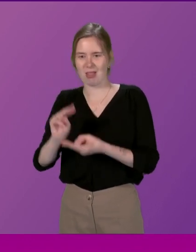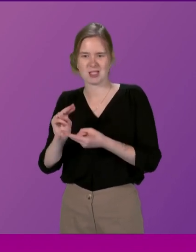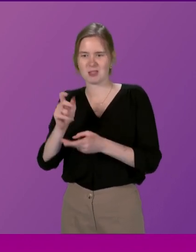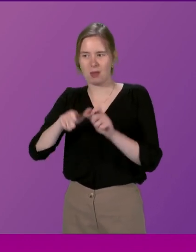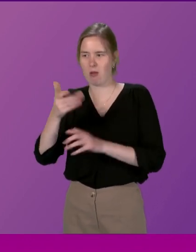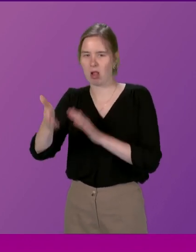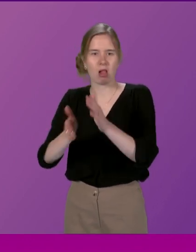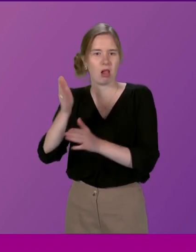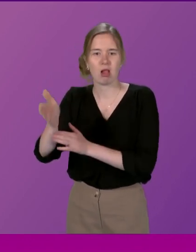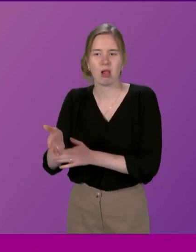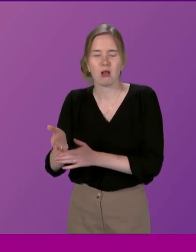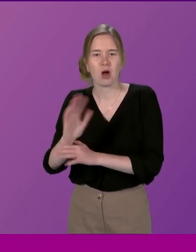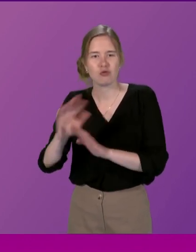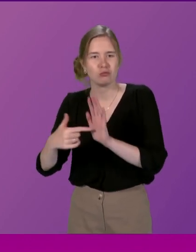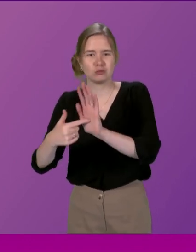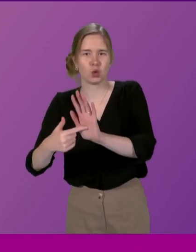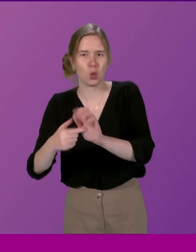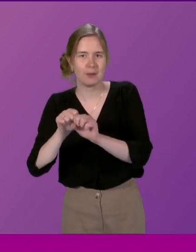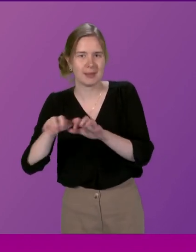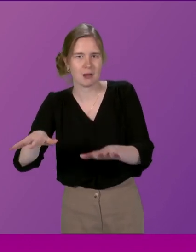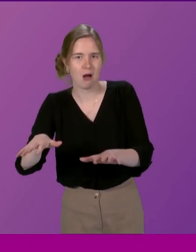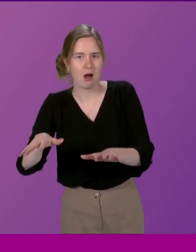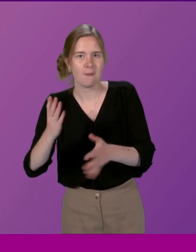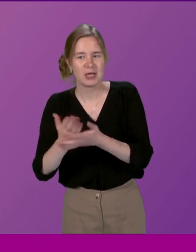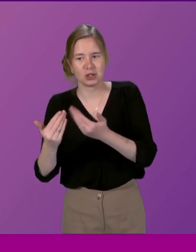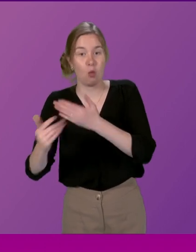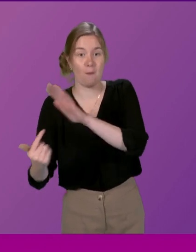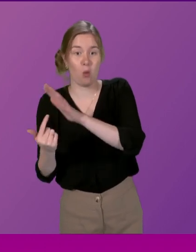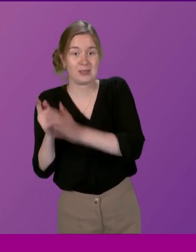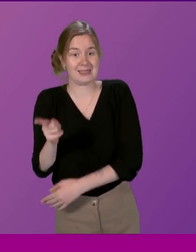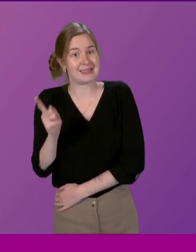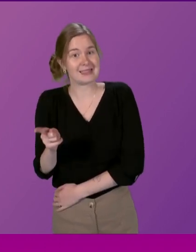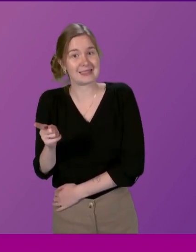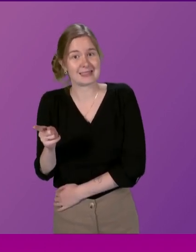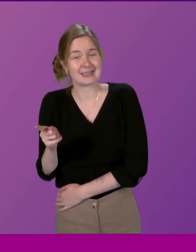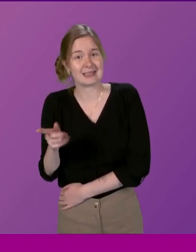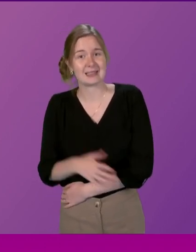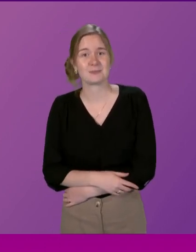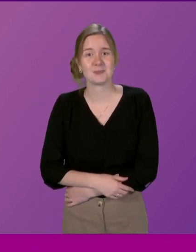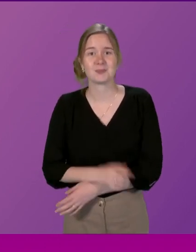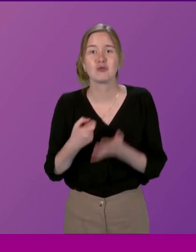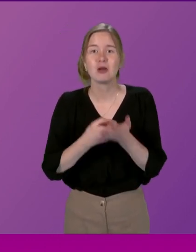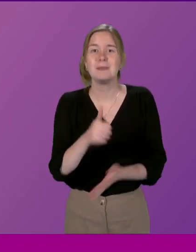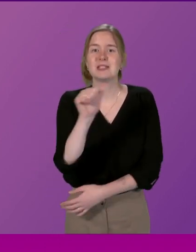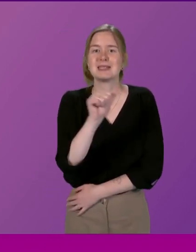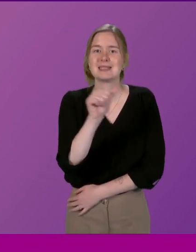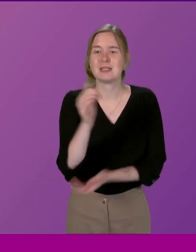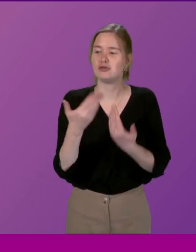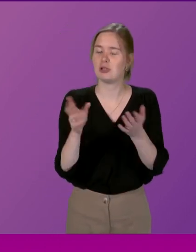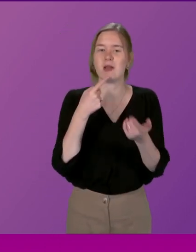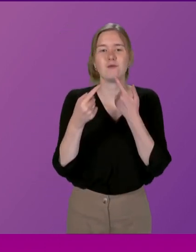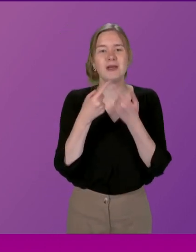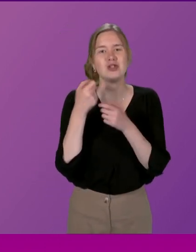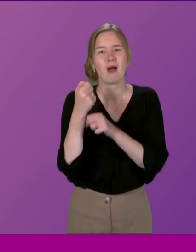attended by the public or featured in the media but is actually more important recommendation 16 on a general information